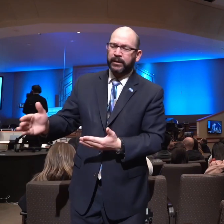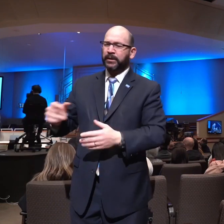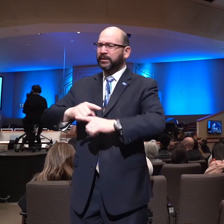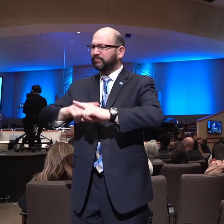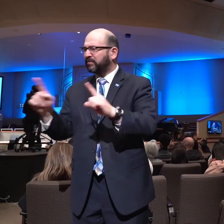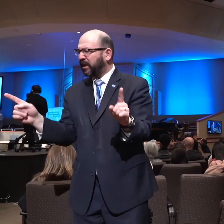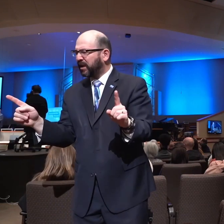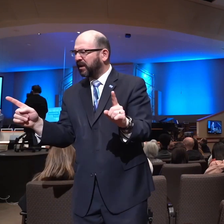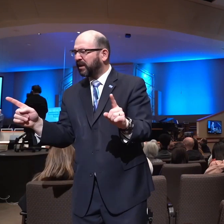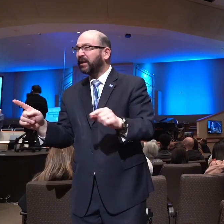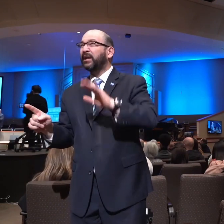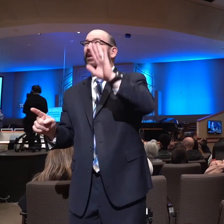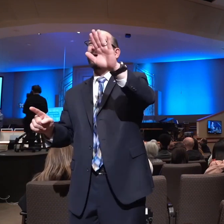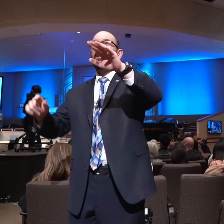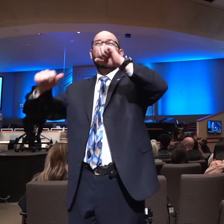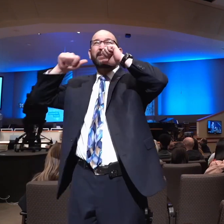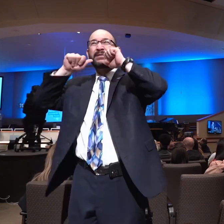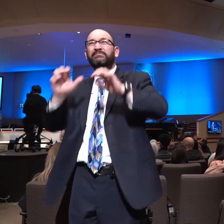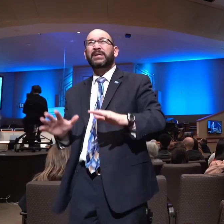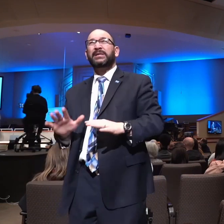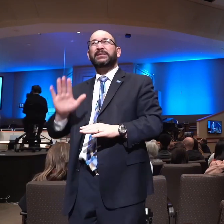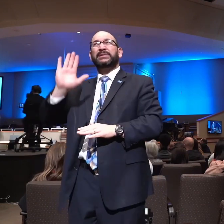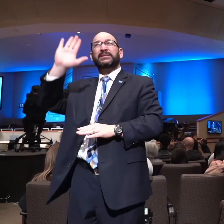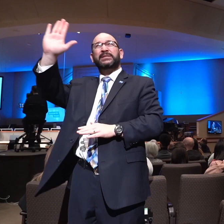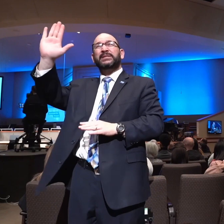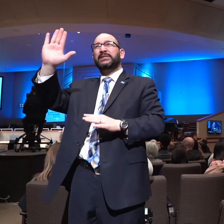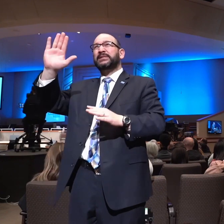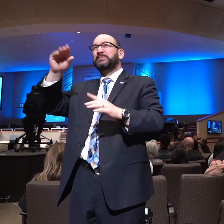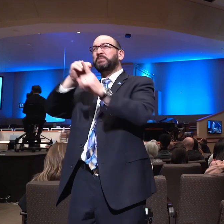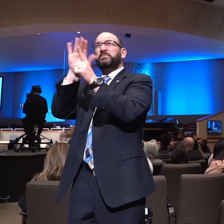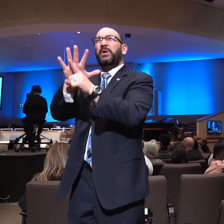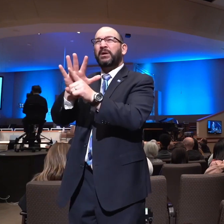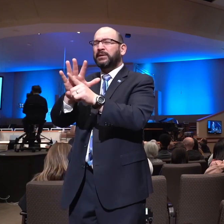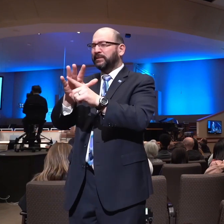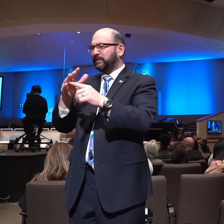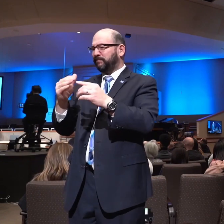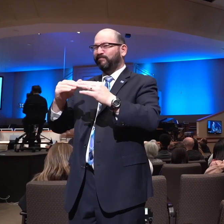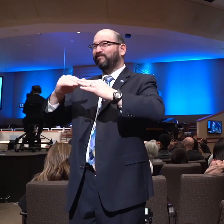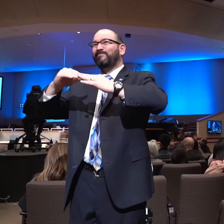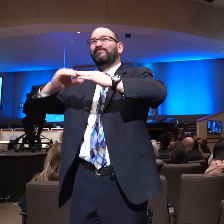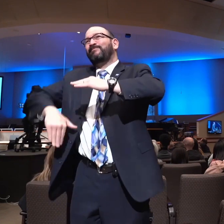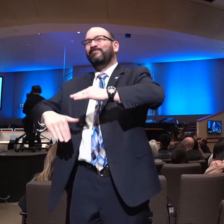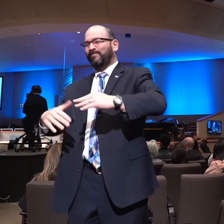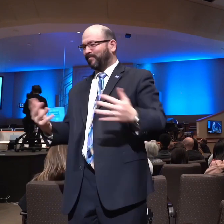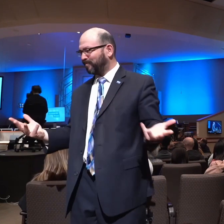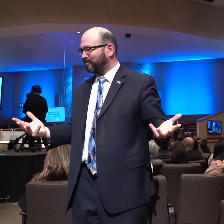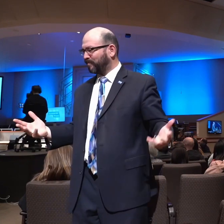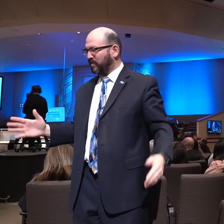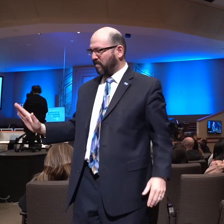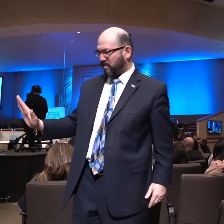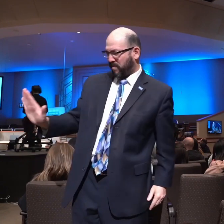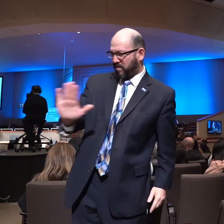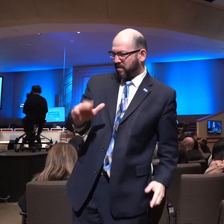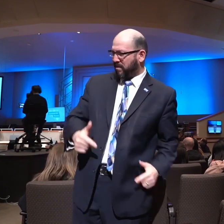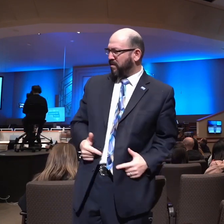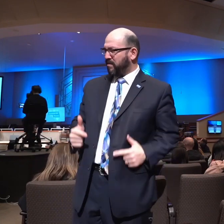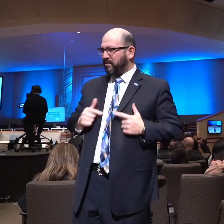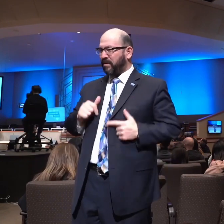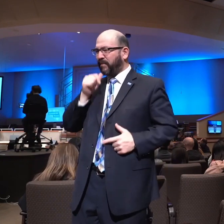oftentimes a shallowness. There's a lack of appetite for spiritual things. There's not an anointing of God.